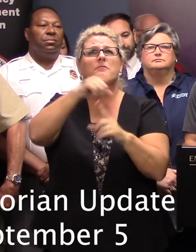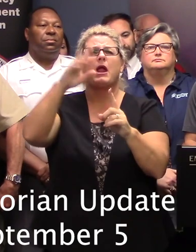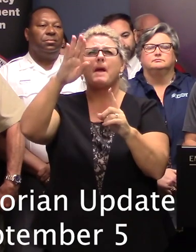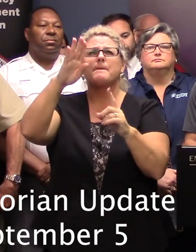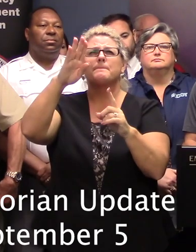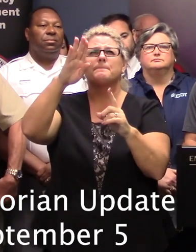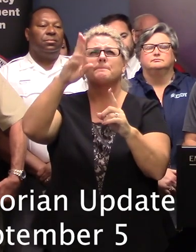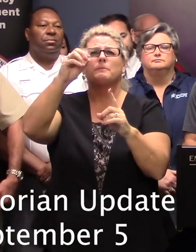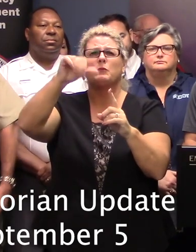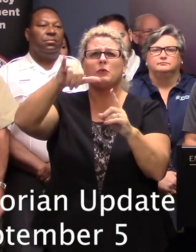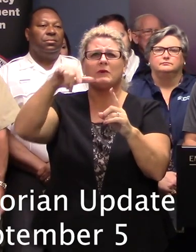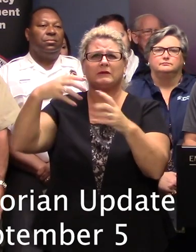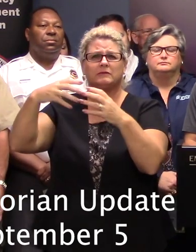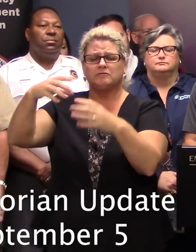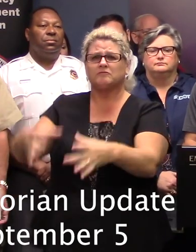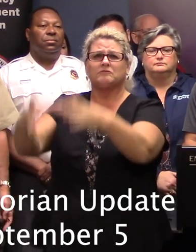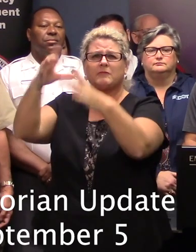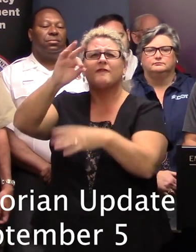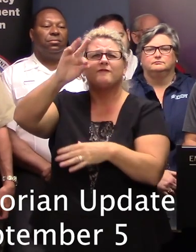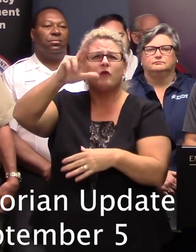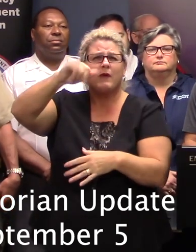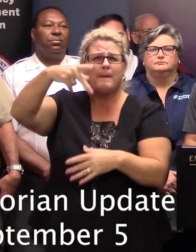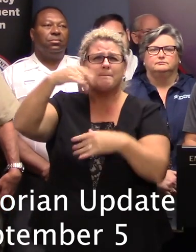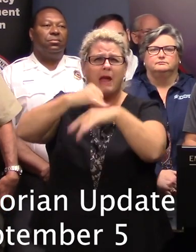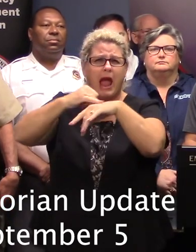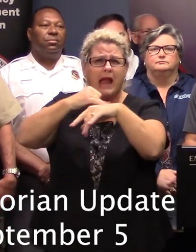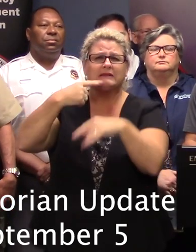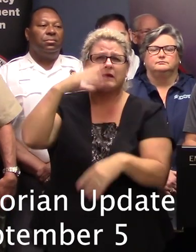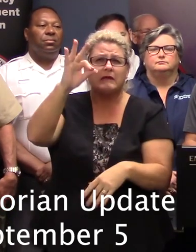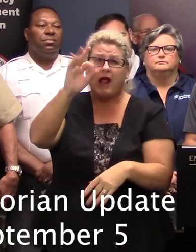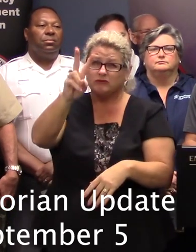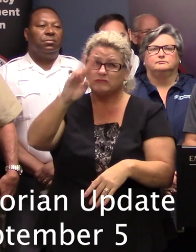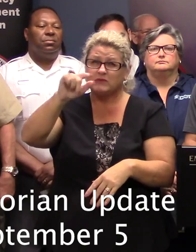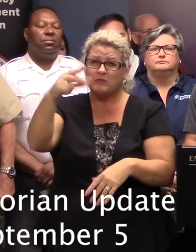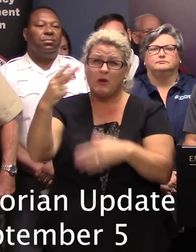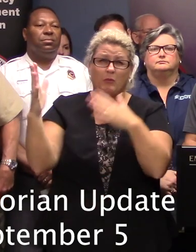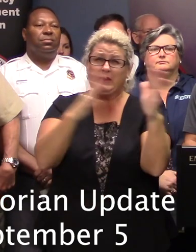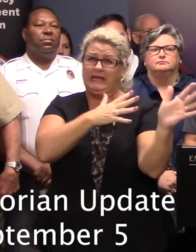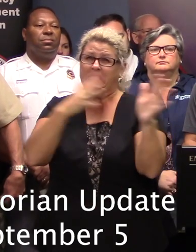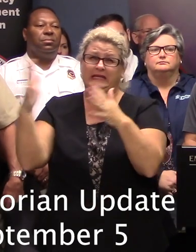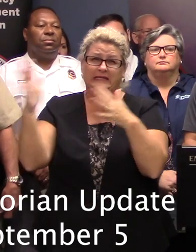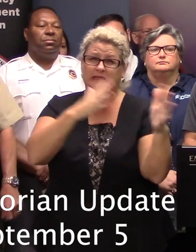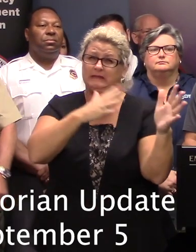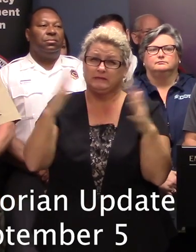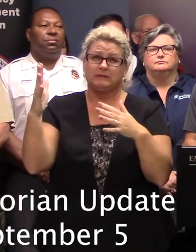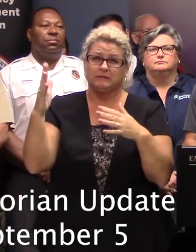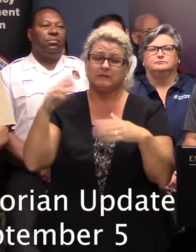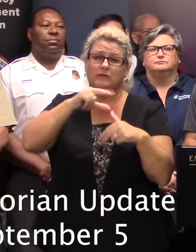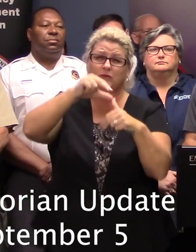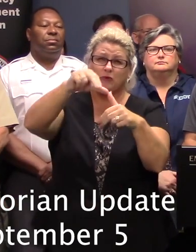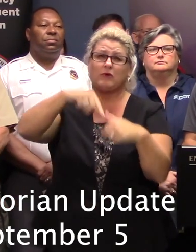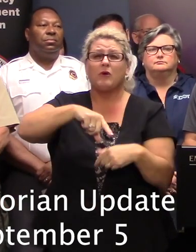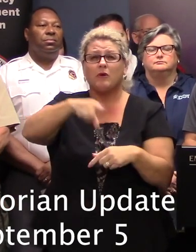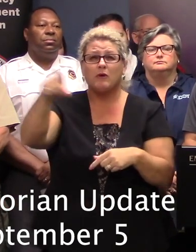buoy five miles east-southeast of Fripp Island that reported a 92-mile-an-hour wind gust as that eye wall moved over it. Wind Yaw Bay